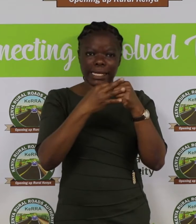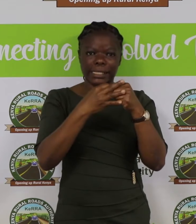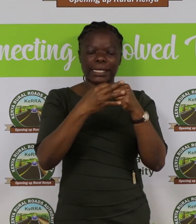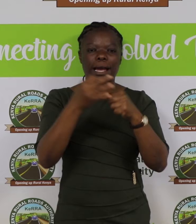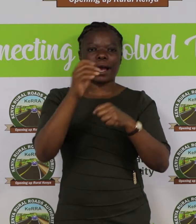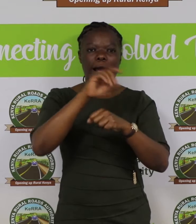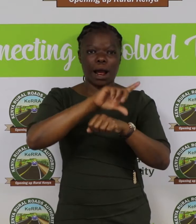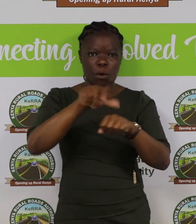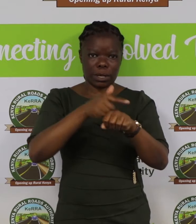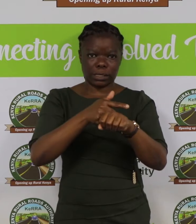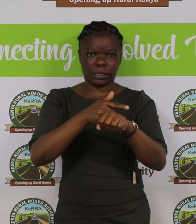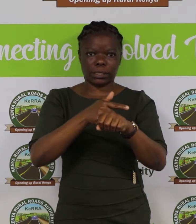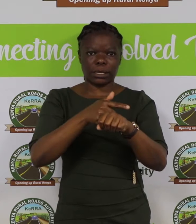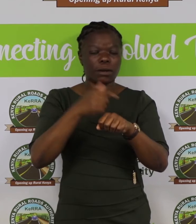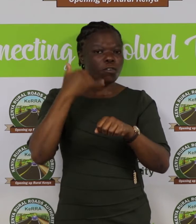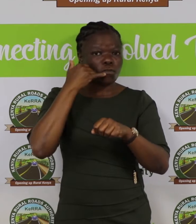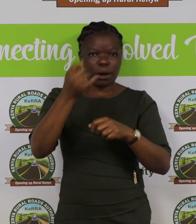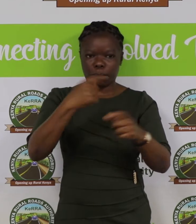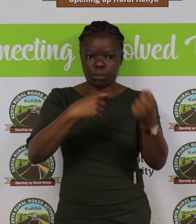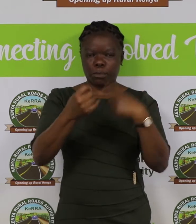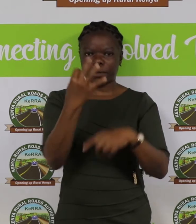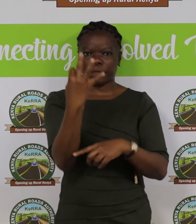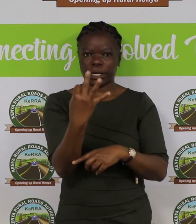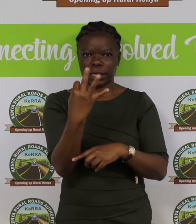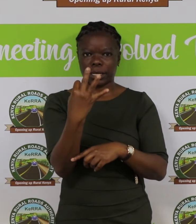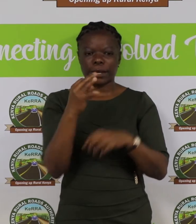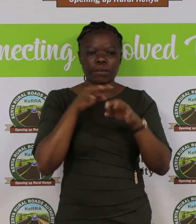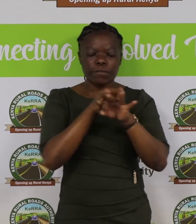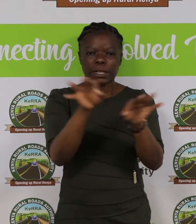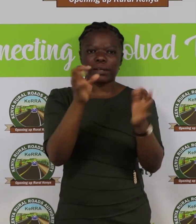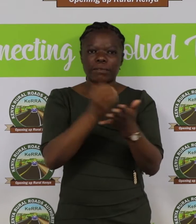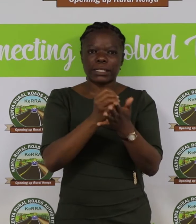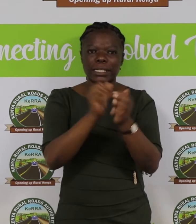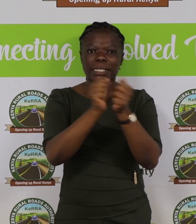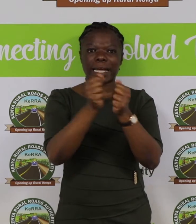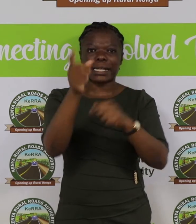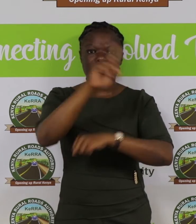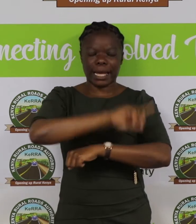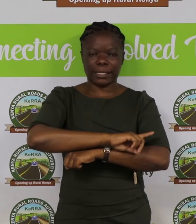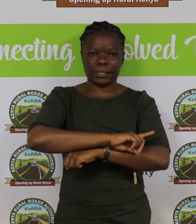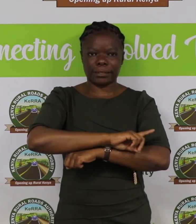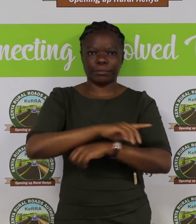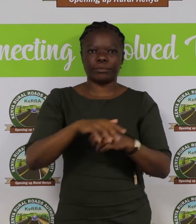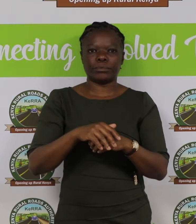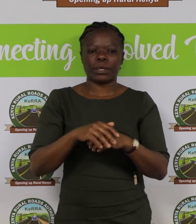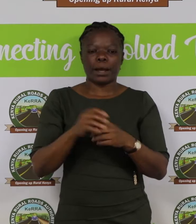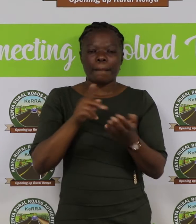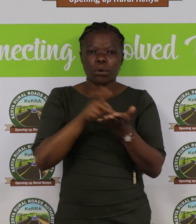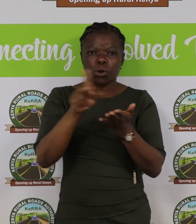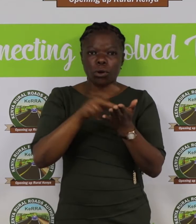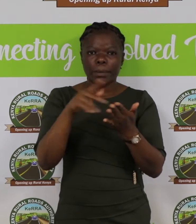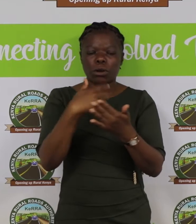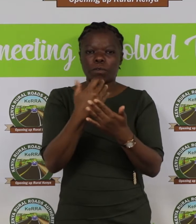phone calls within three rings, failed visit within 10 working days. 3. Procurement of goods and services.